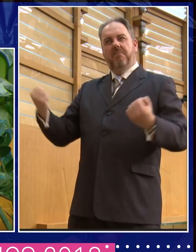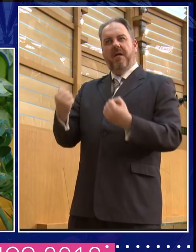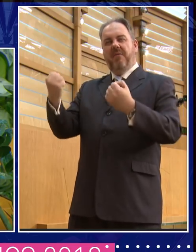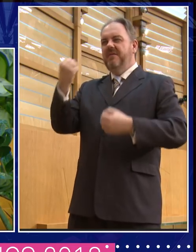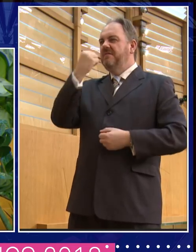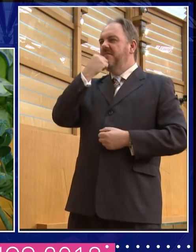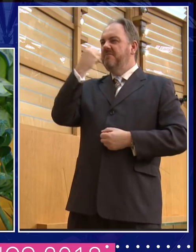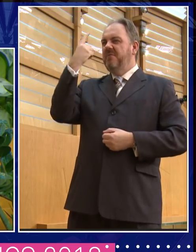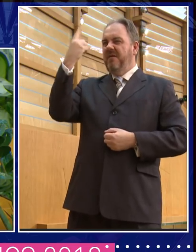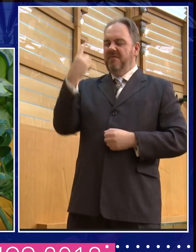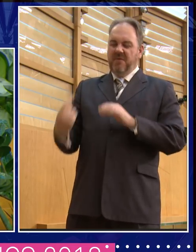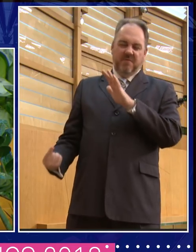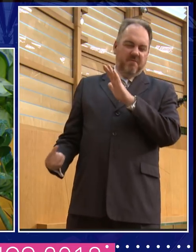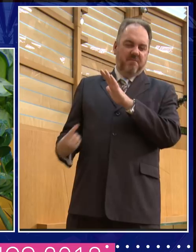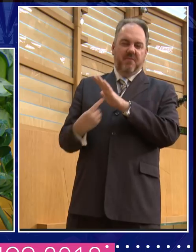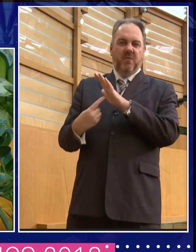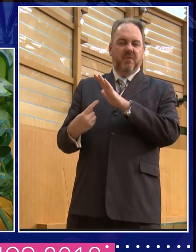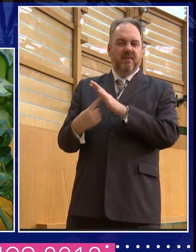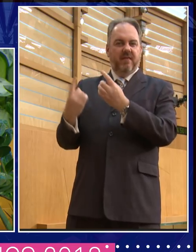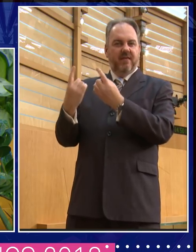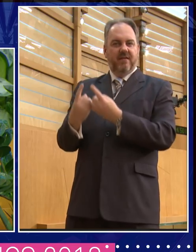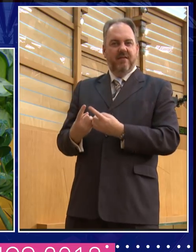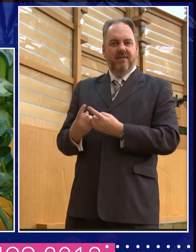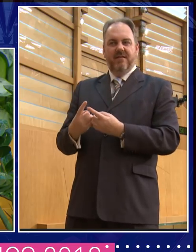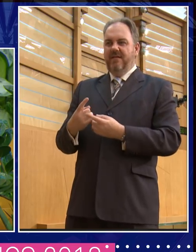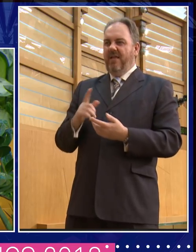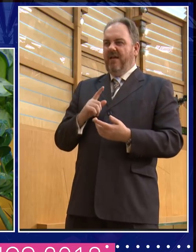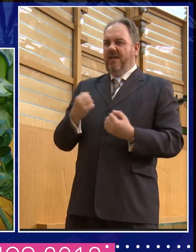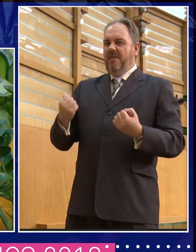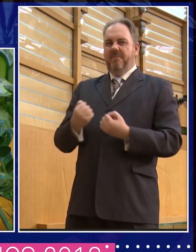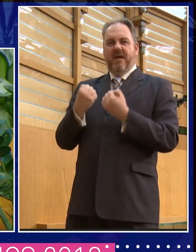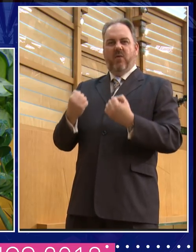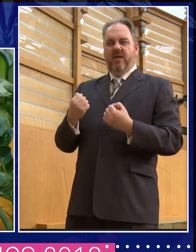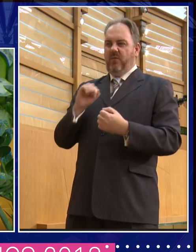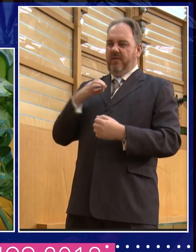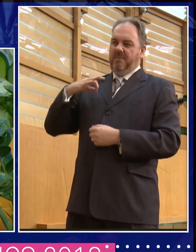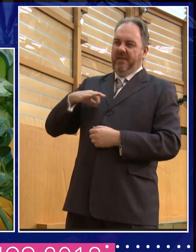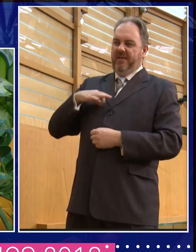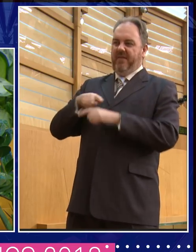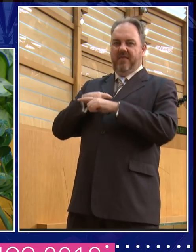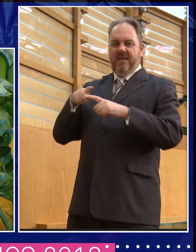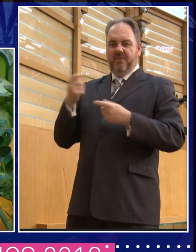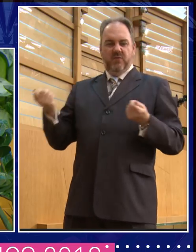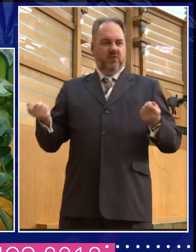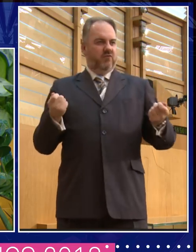well, you know, something which was kind of weaponized for them and which they stood to lose